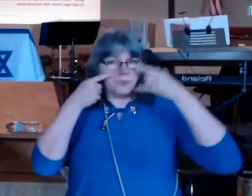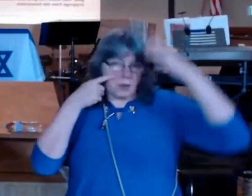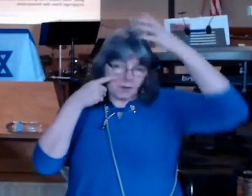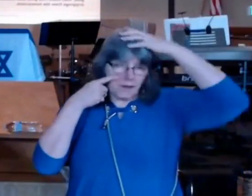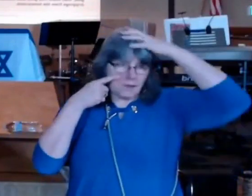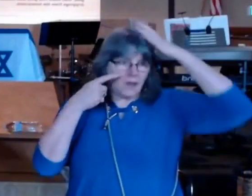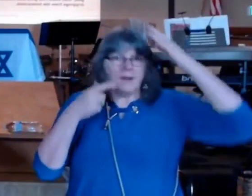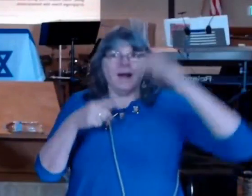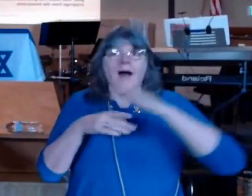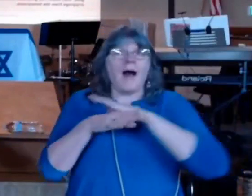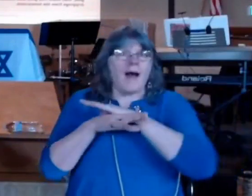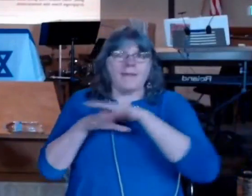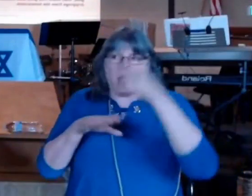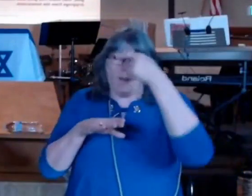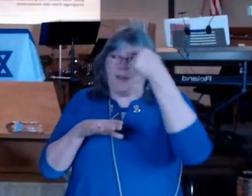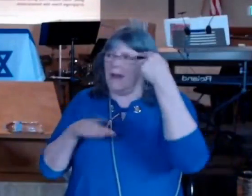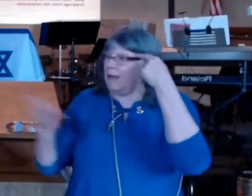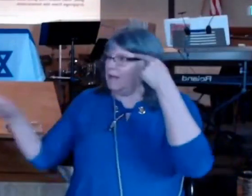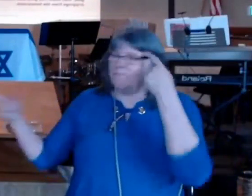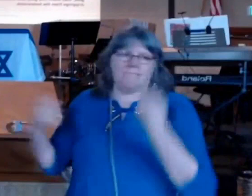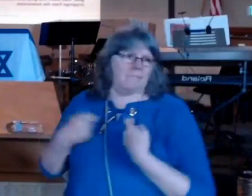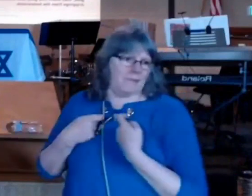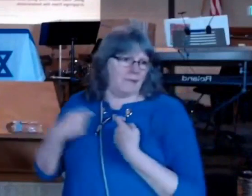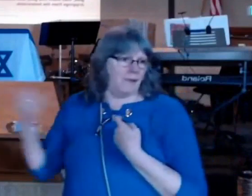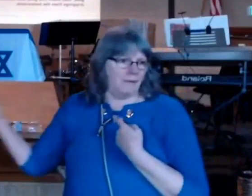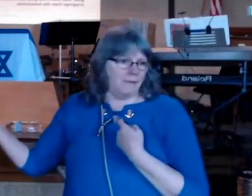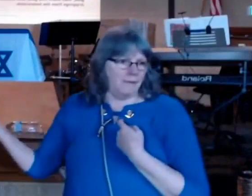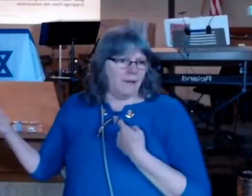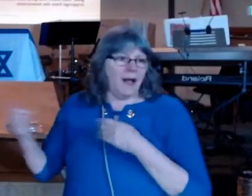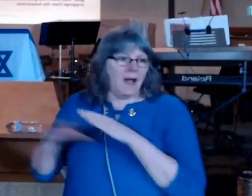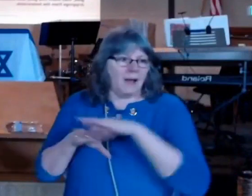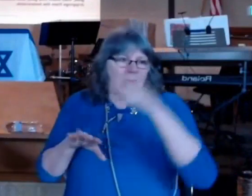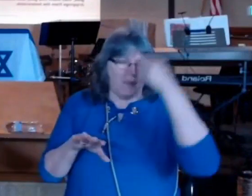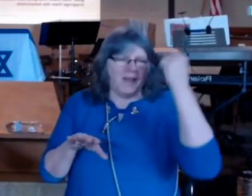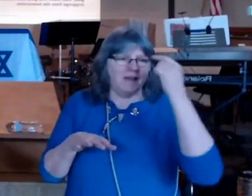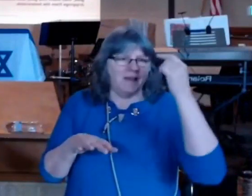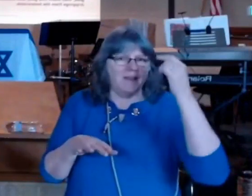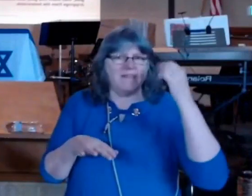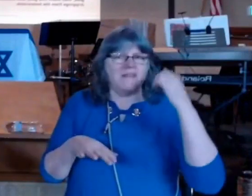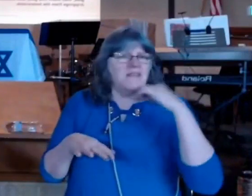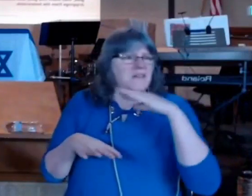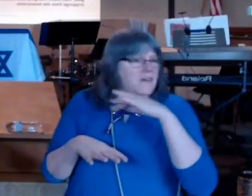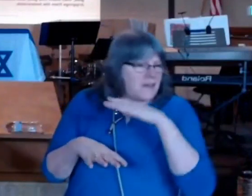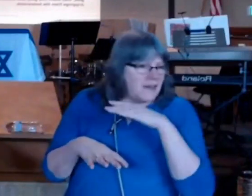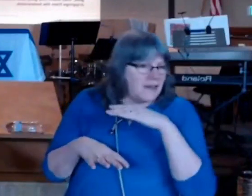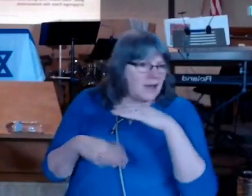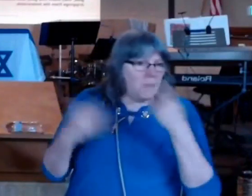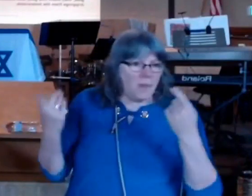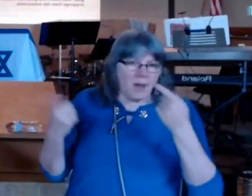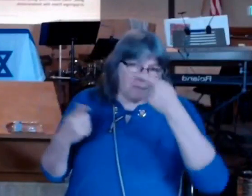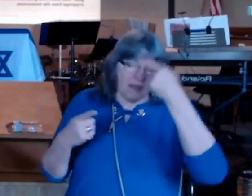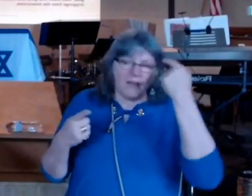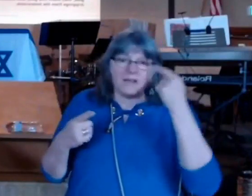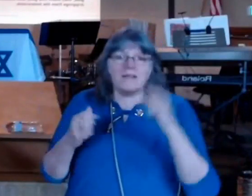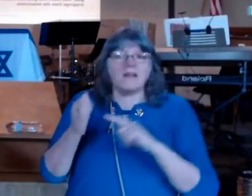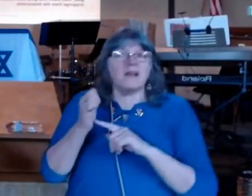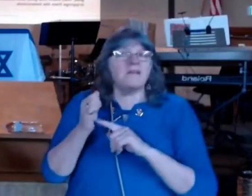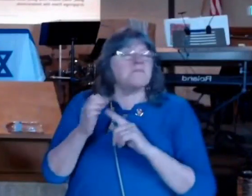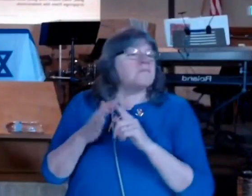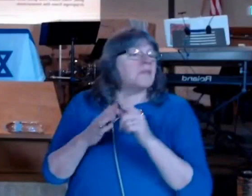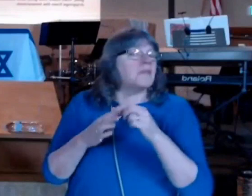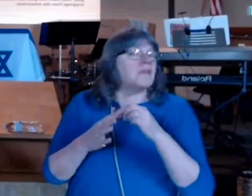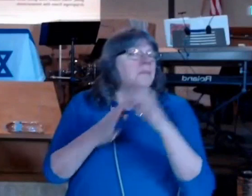the problem is with ceremonial purity that we lack because we are